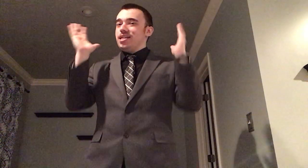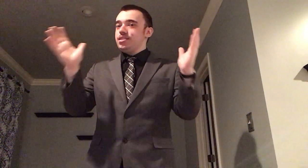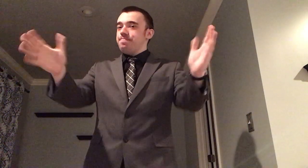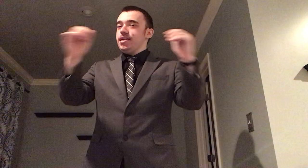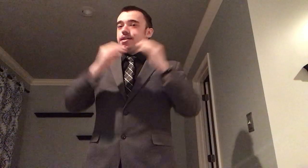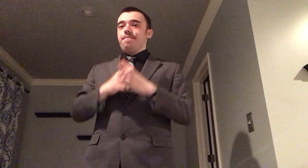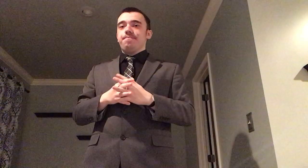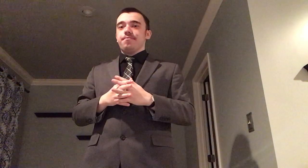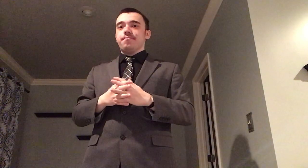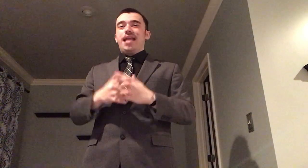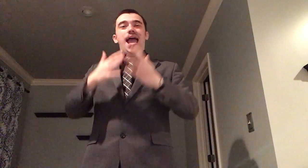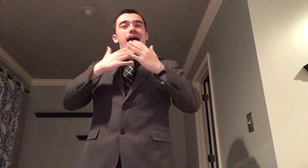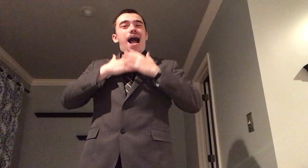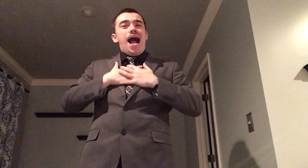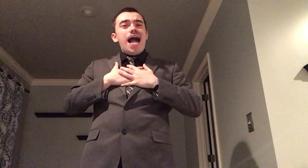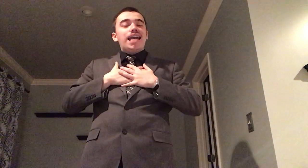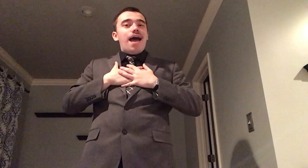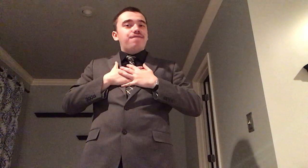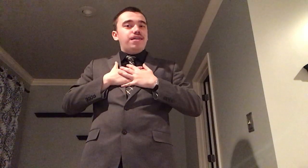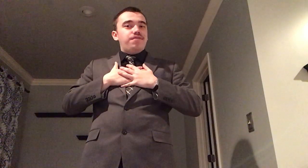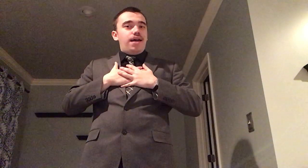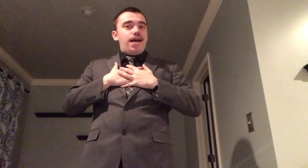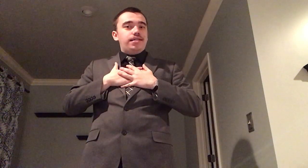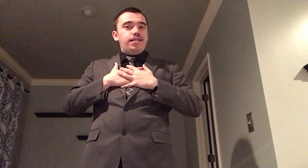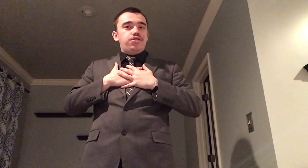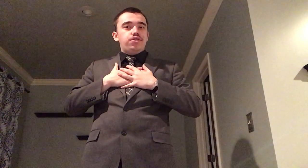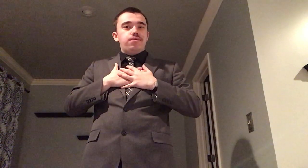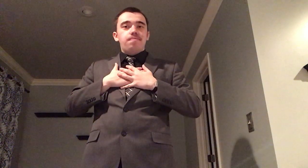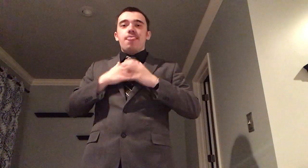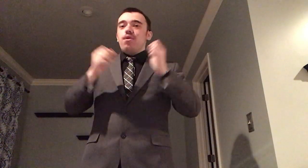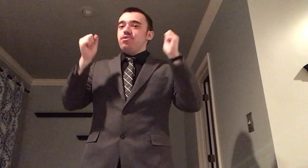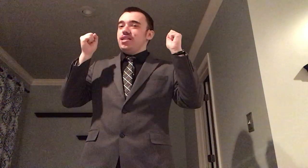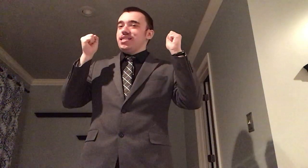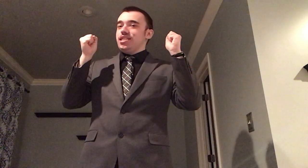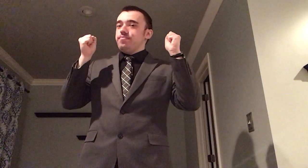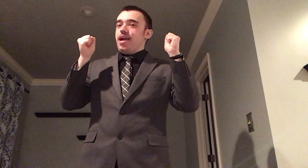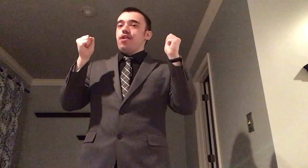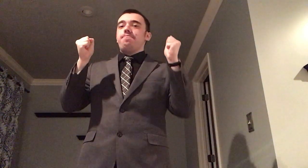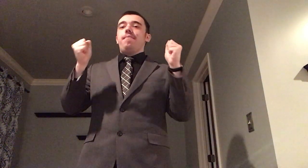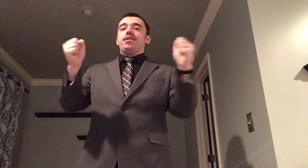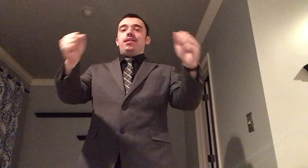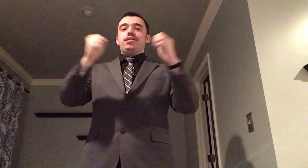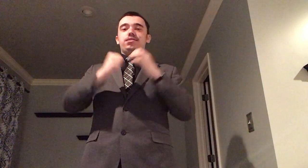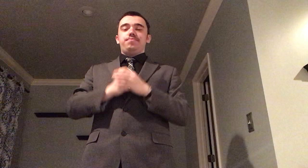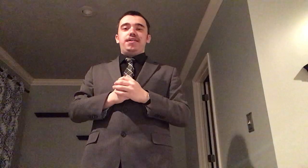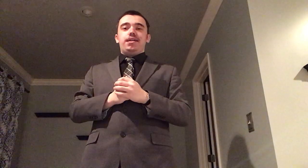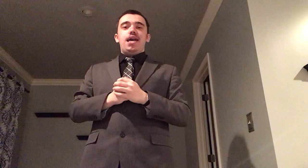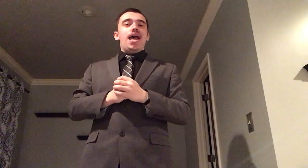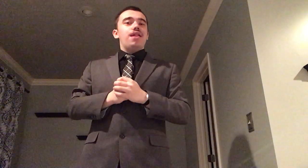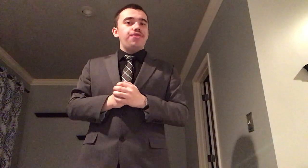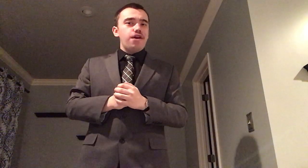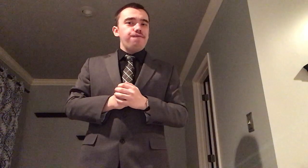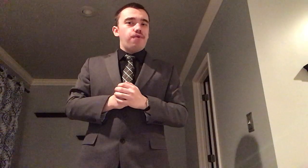speak i have even had teachers who did not teach me how to publicly speak and therefore